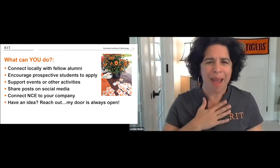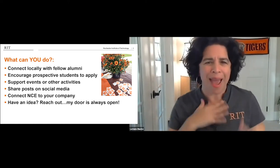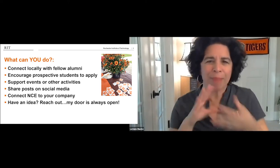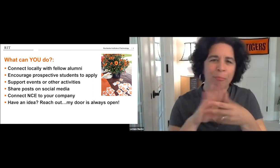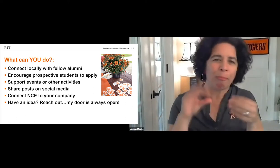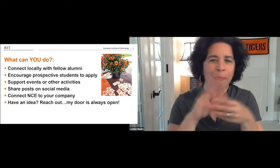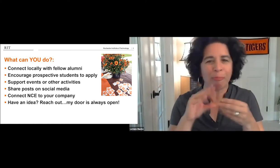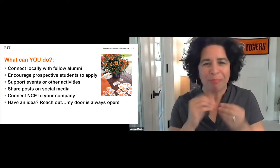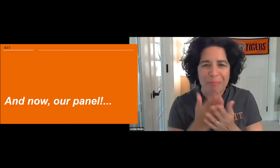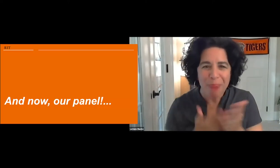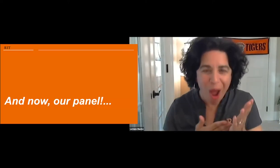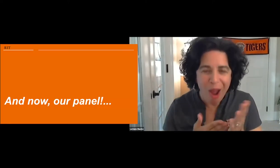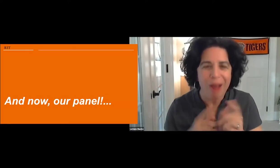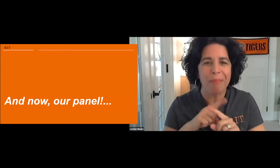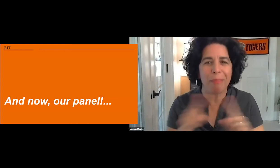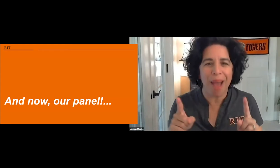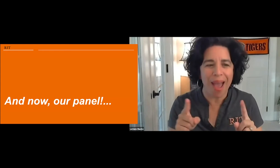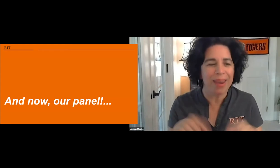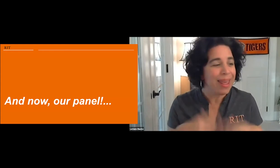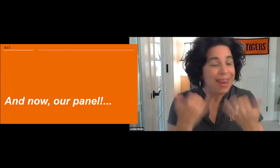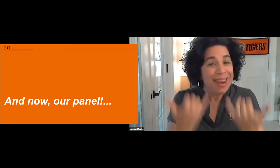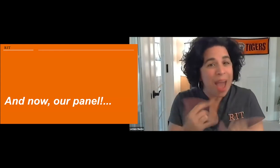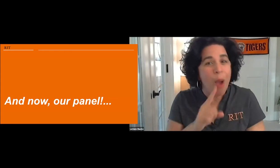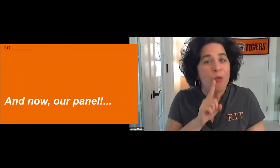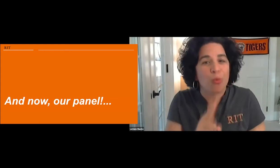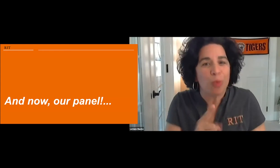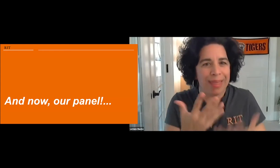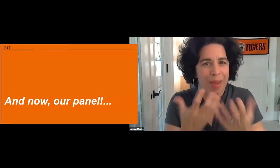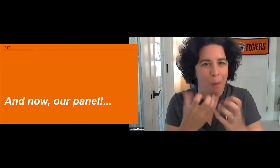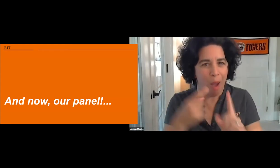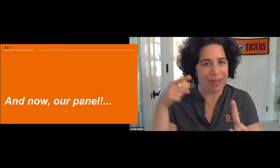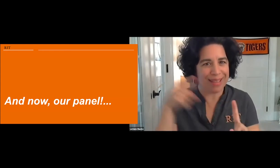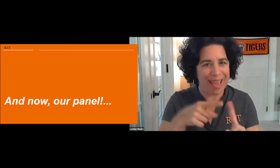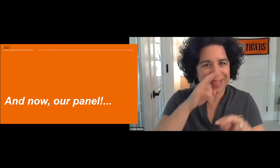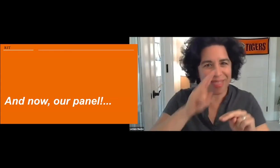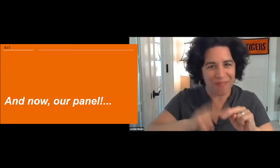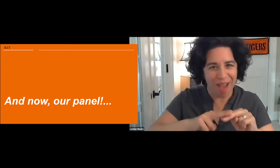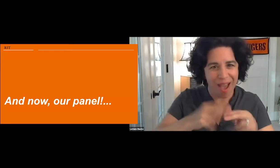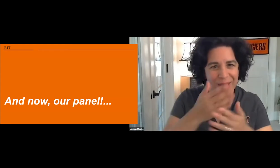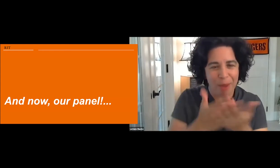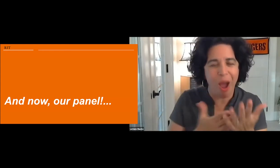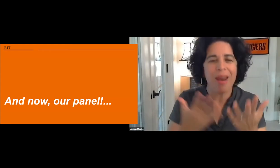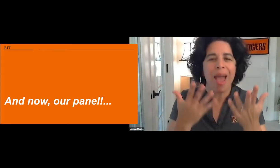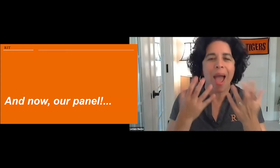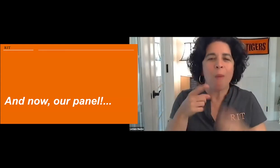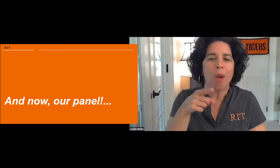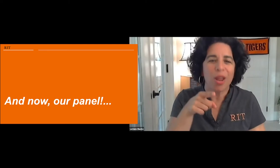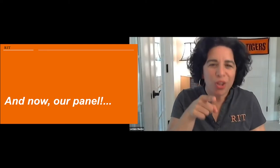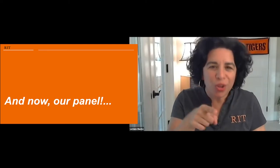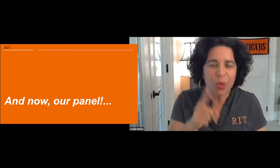All right, well, that's my presentation for today and really now I know we want to get to the